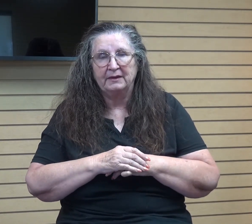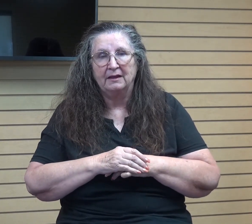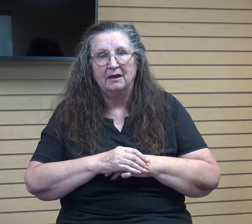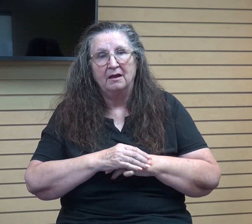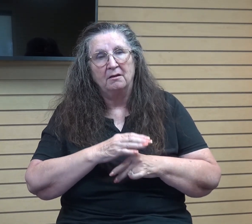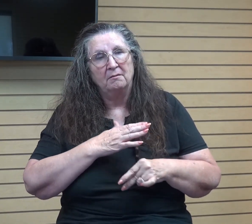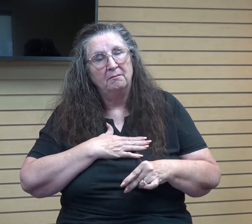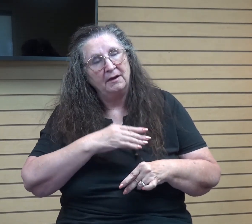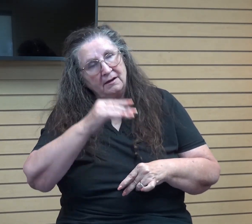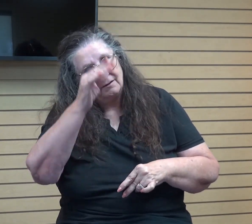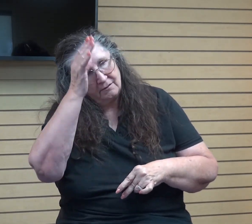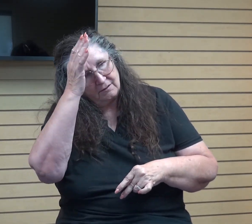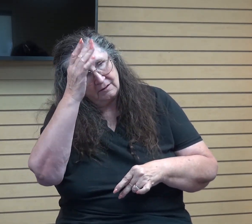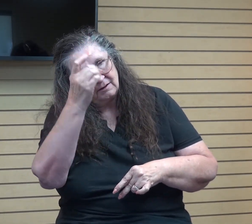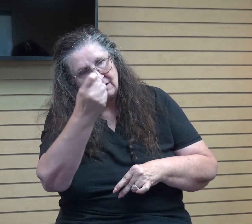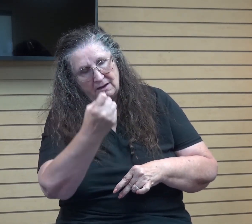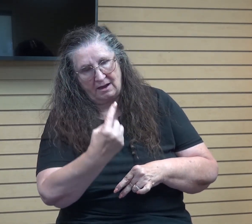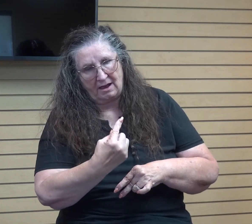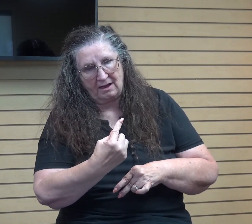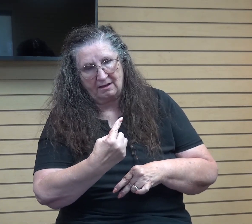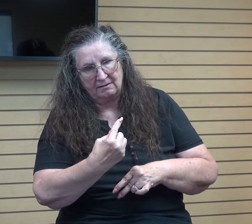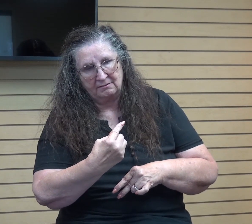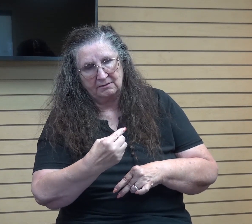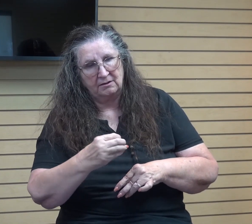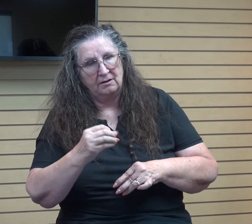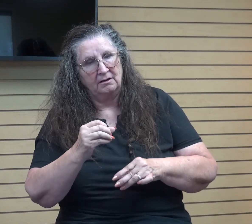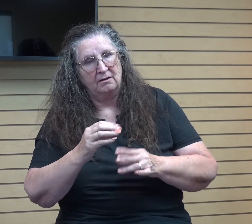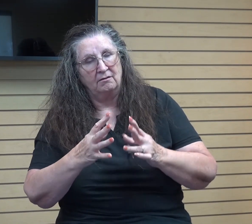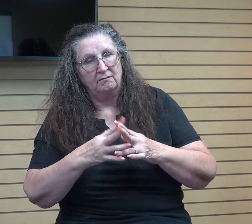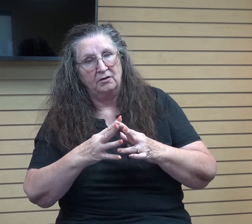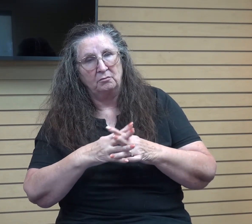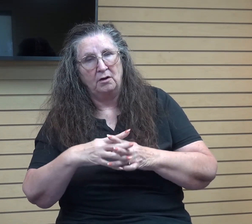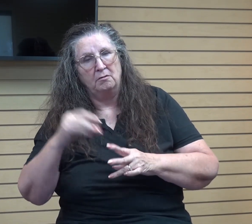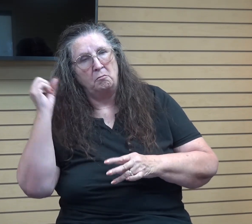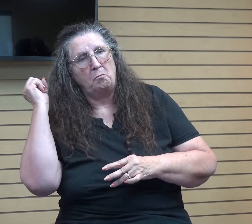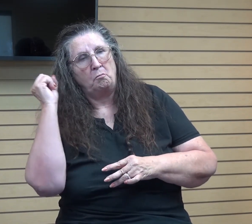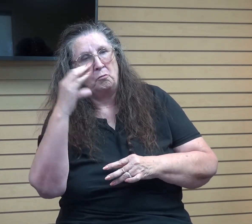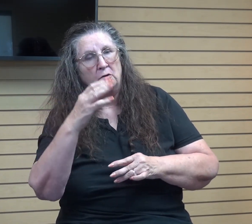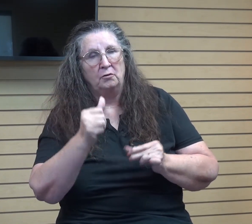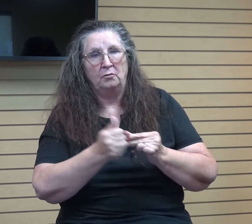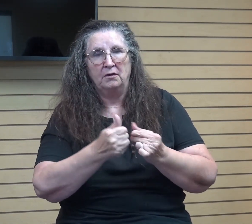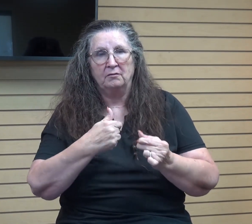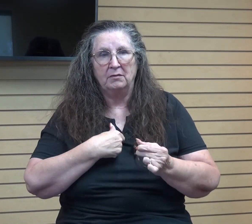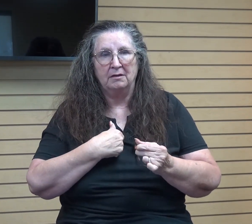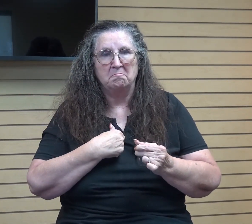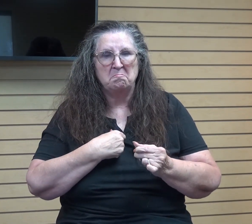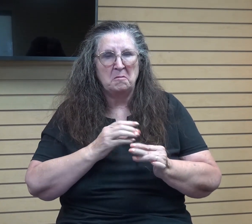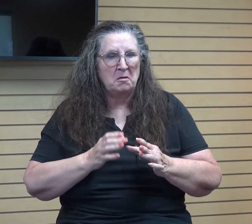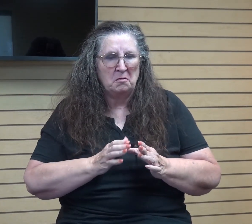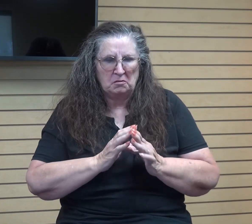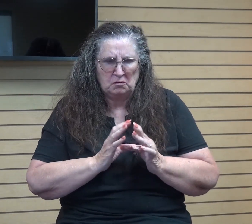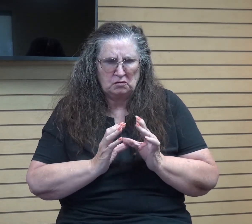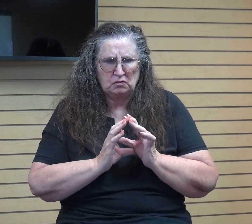asked to throw a football with me. It was one of those small rubber footballs, but it was decently heavy.